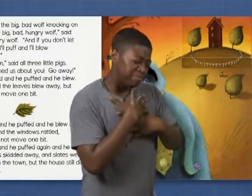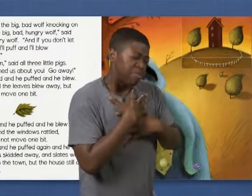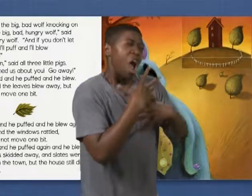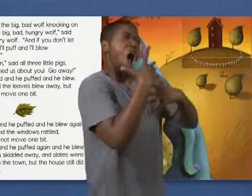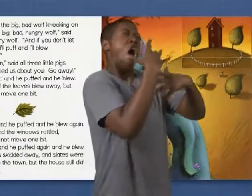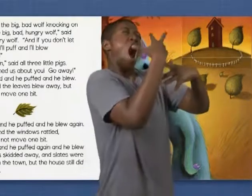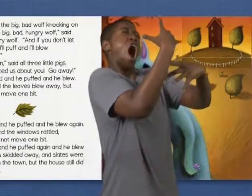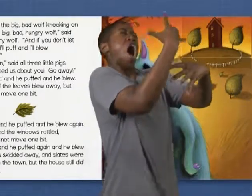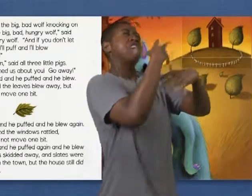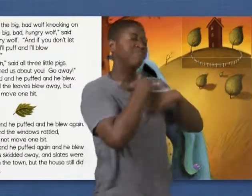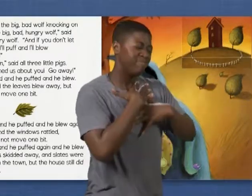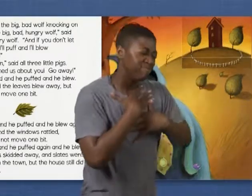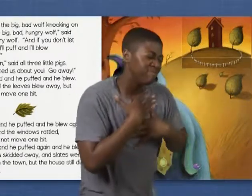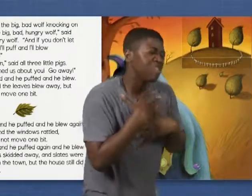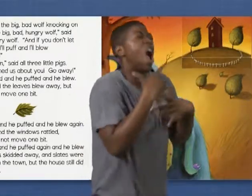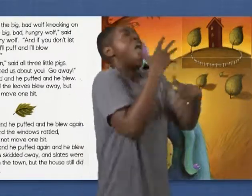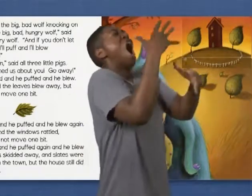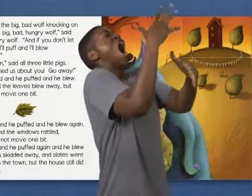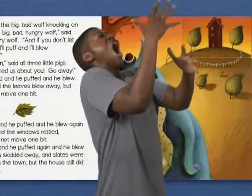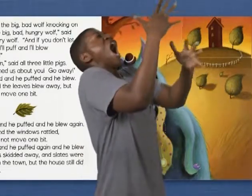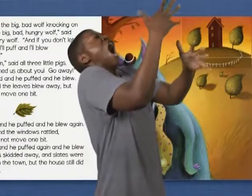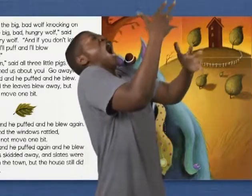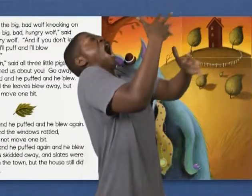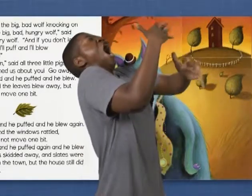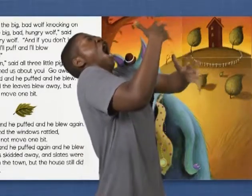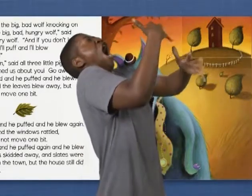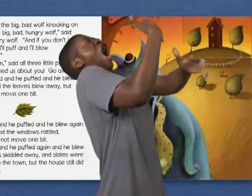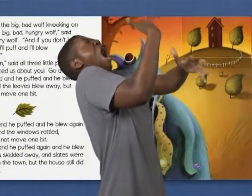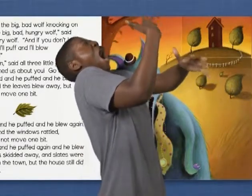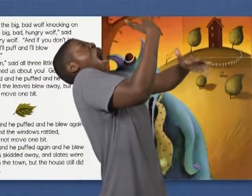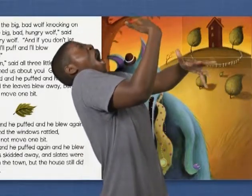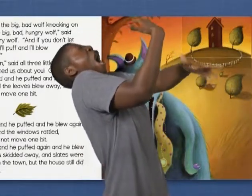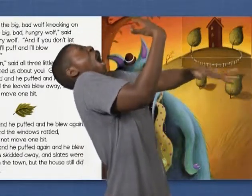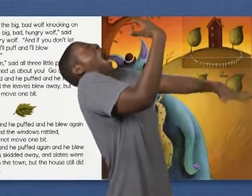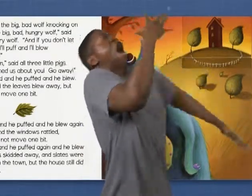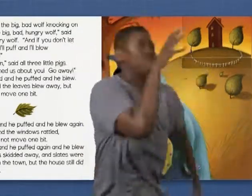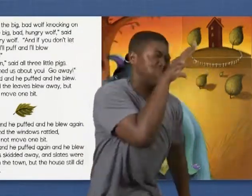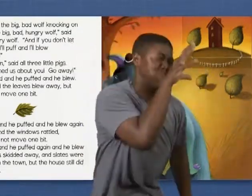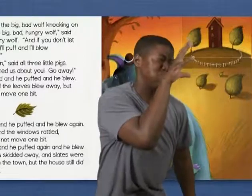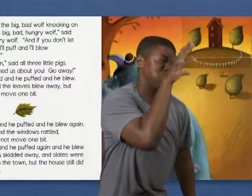He huffed again and he puffed again and he blew again.